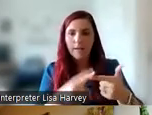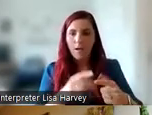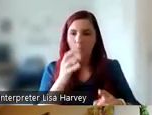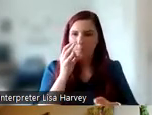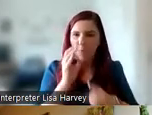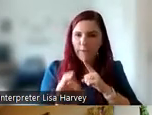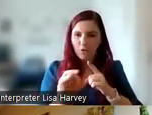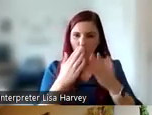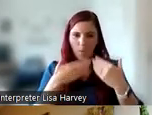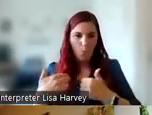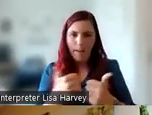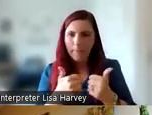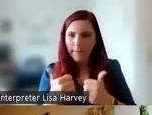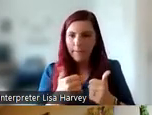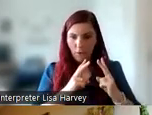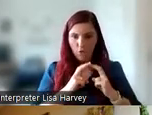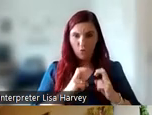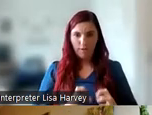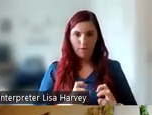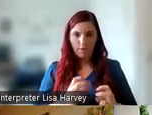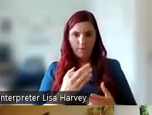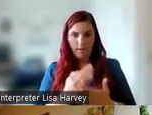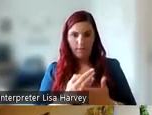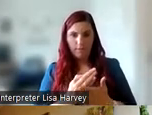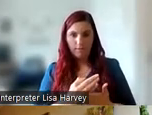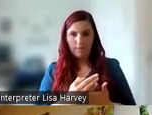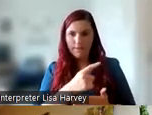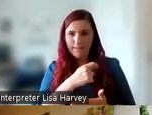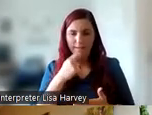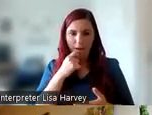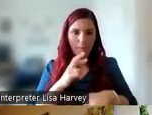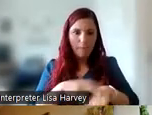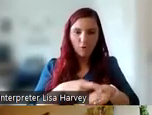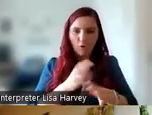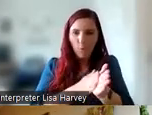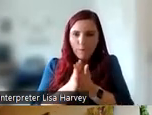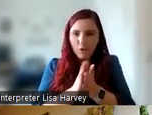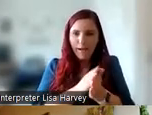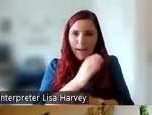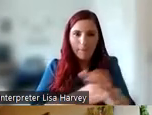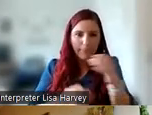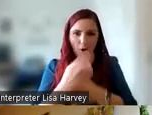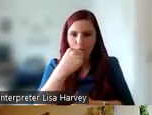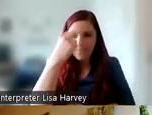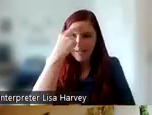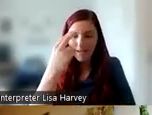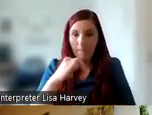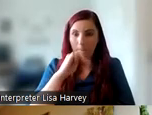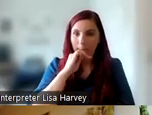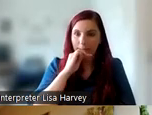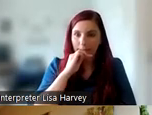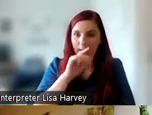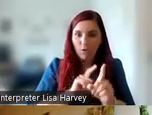wellbeing. So the researchers she spoke to often mentioned having increased motivation, empathy and understanding and increased skills in facilitation,